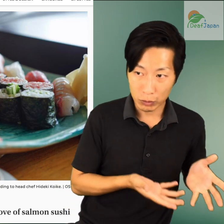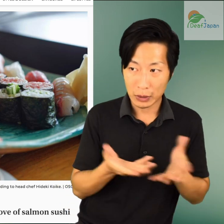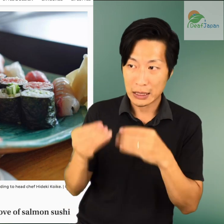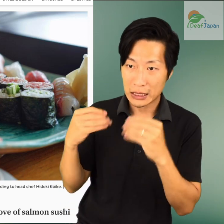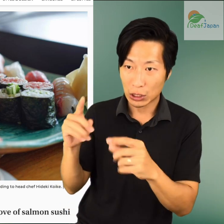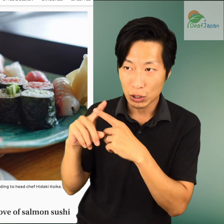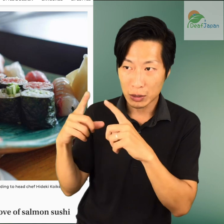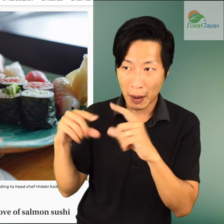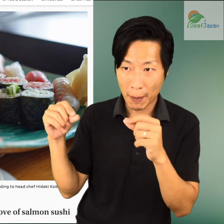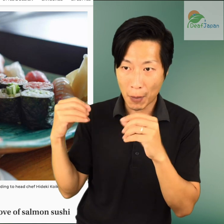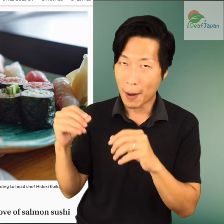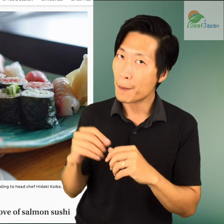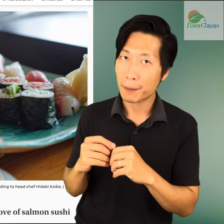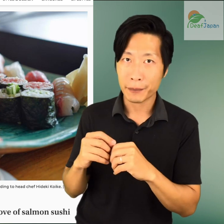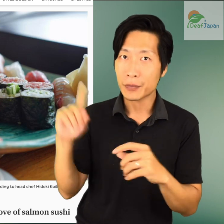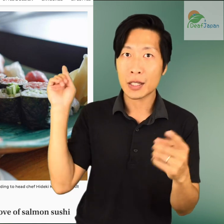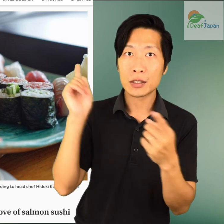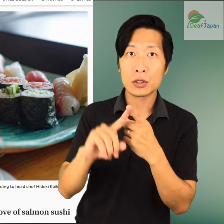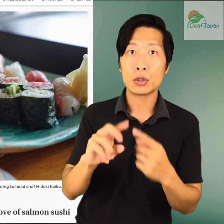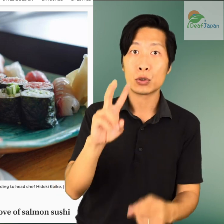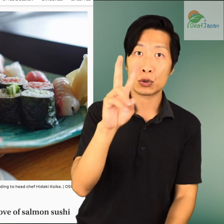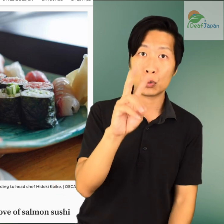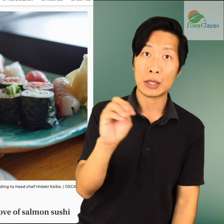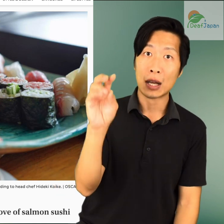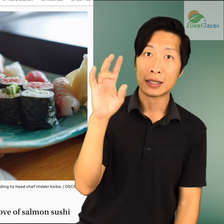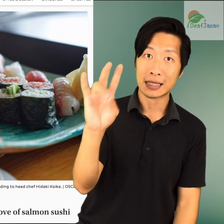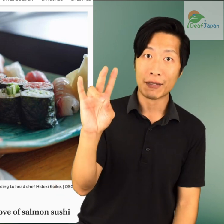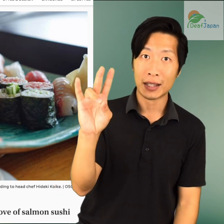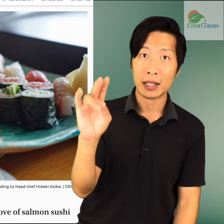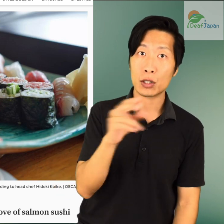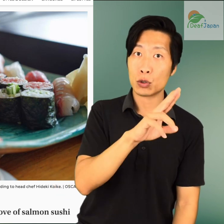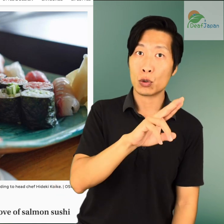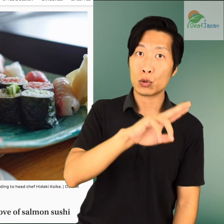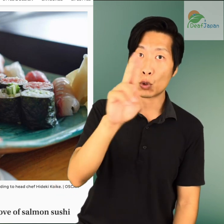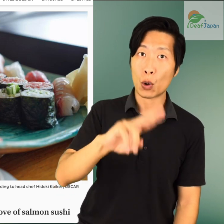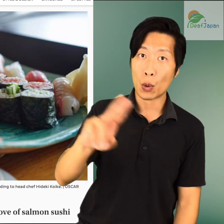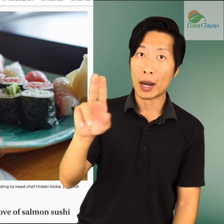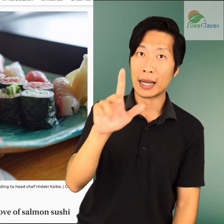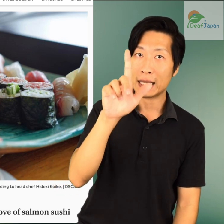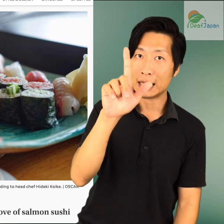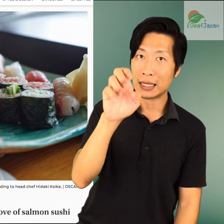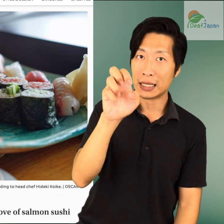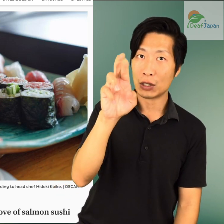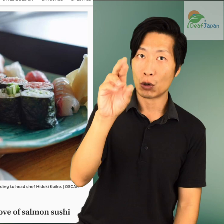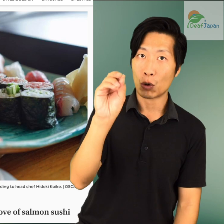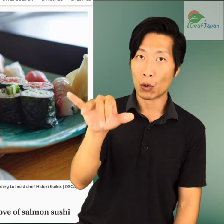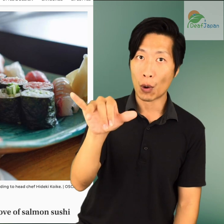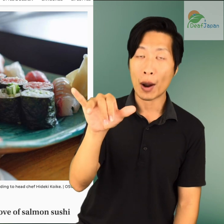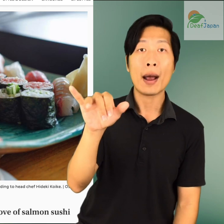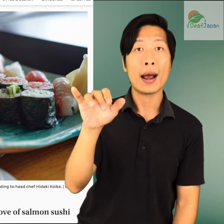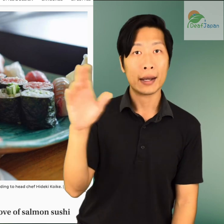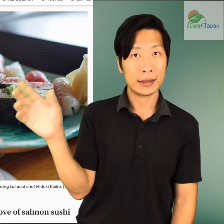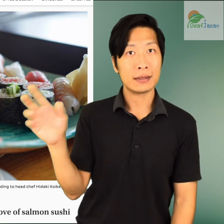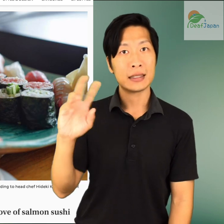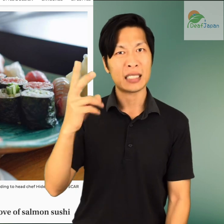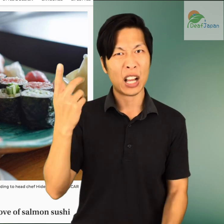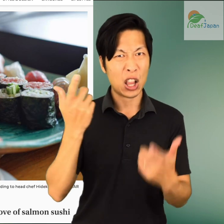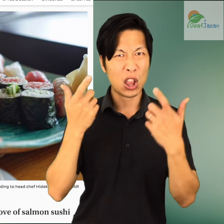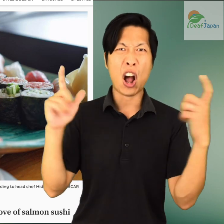market. It was not until 2007 that Norway's Leroy, the second largest salmon and trout